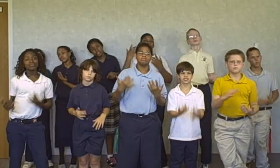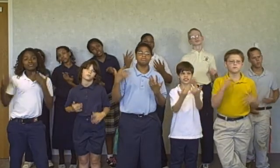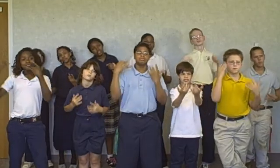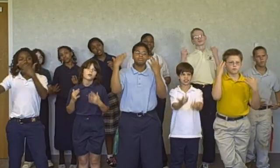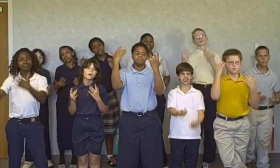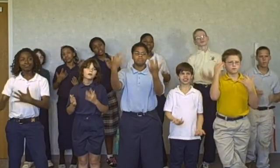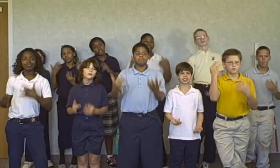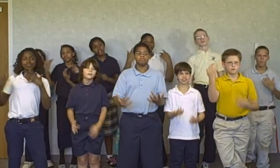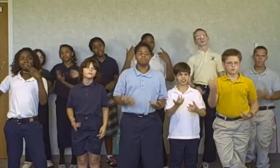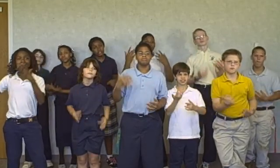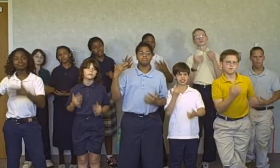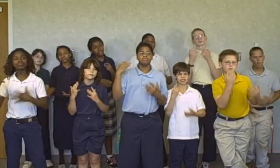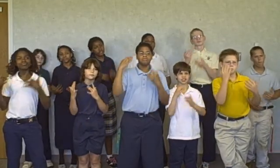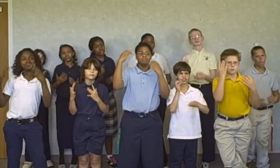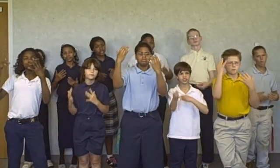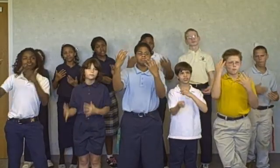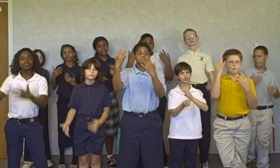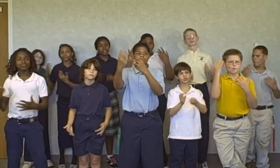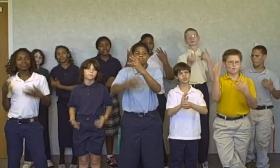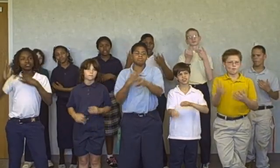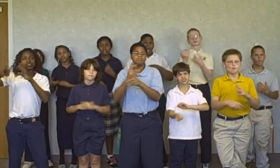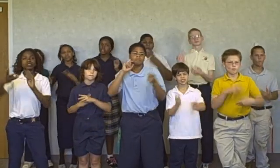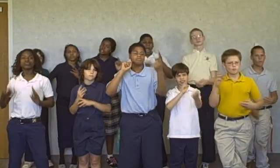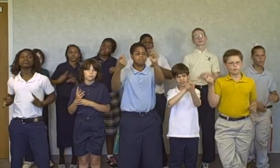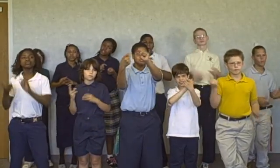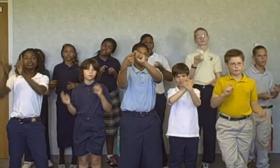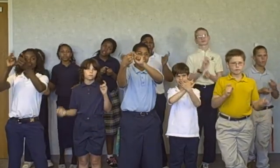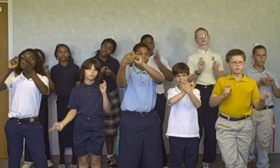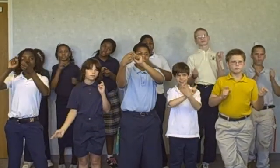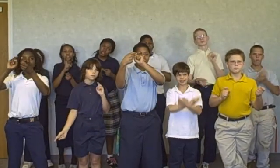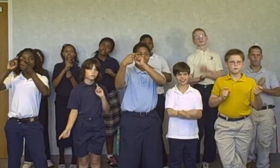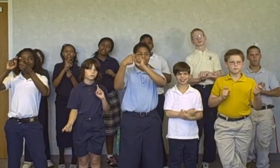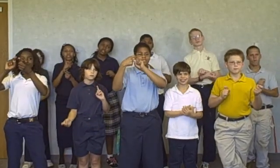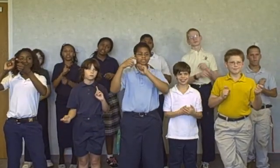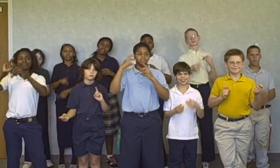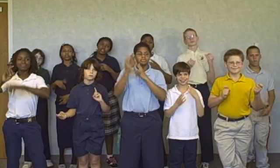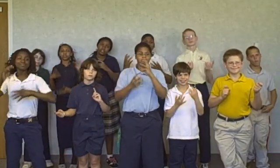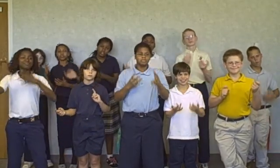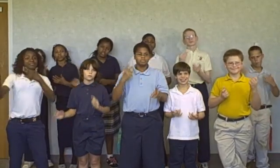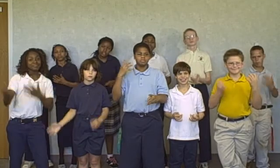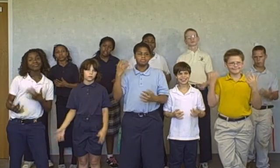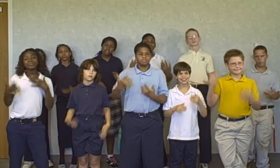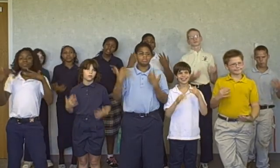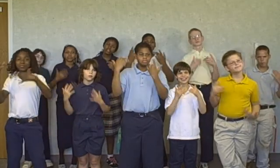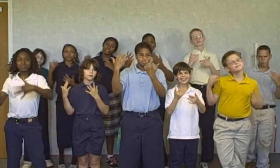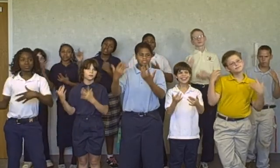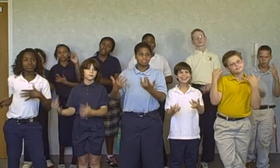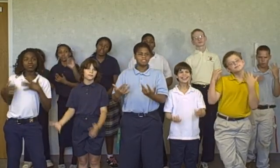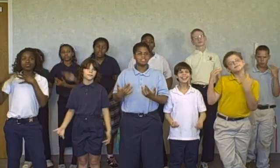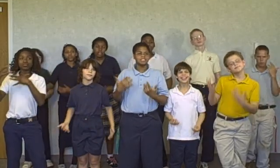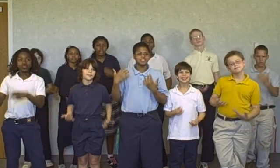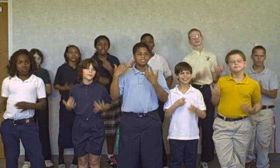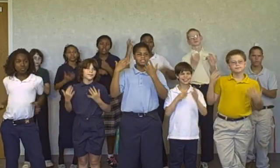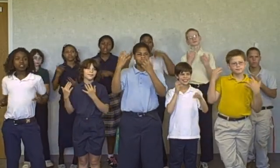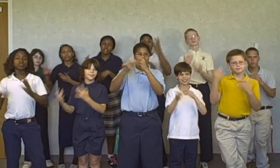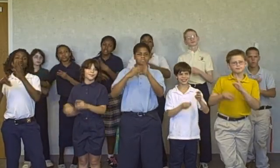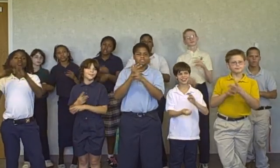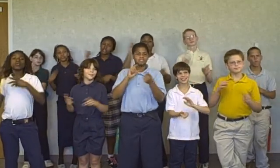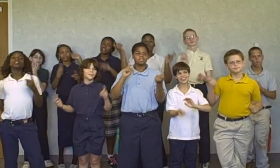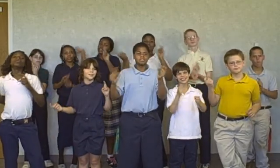waiting, waiting on the world to change. We keep on waiting, waiting on the world